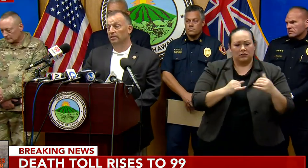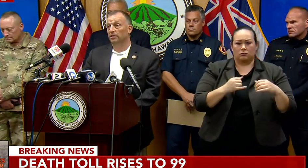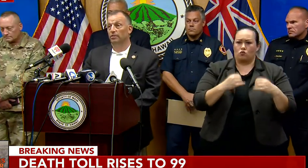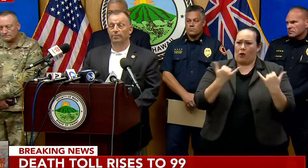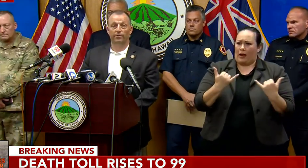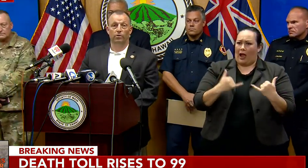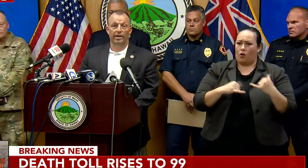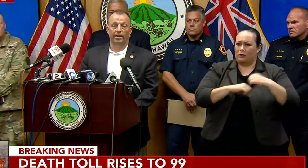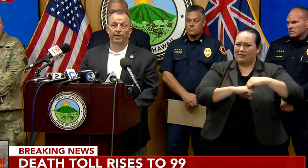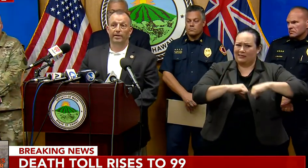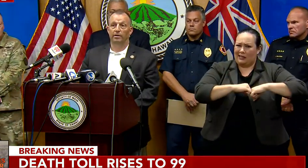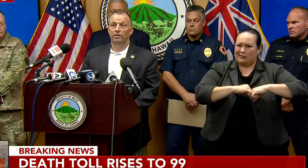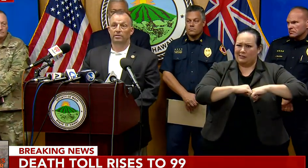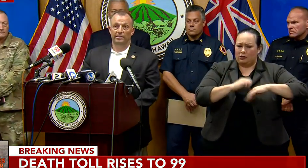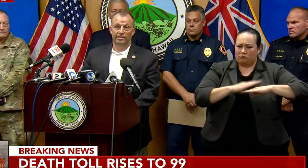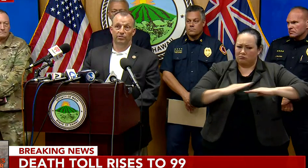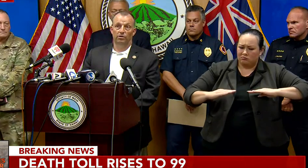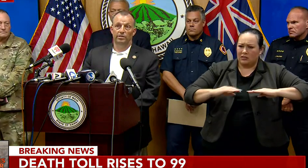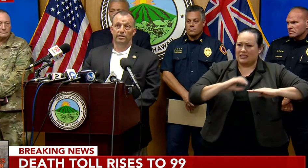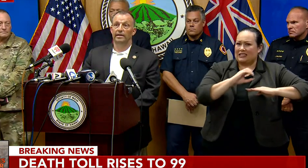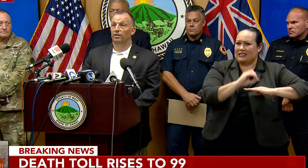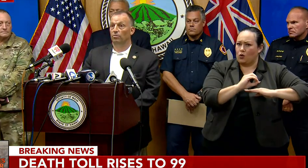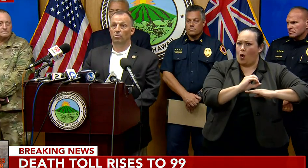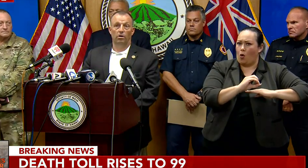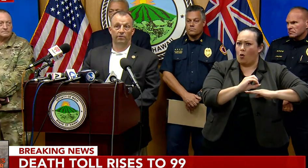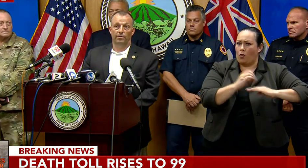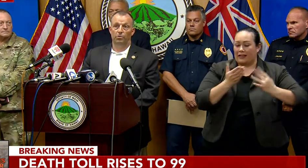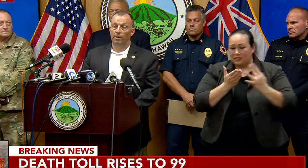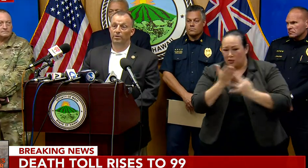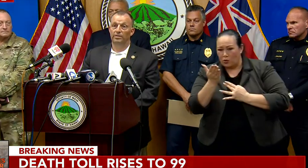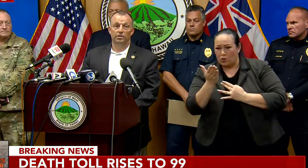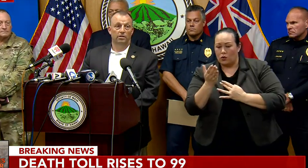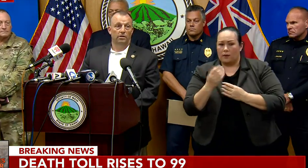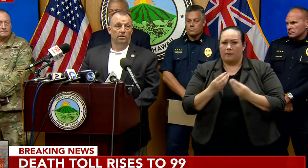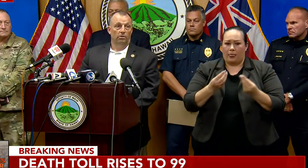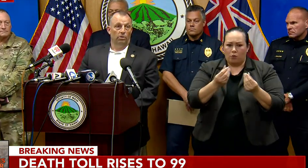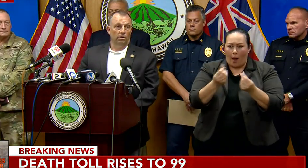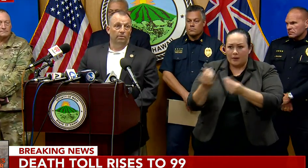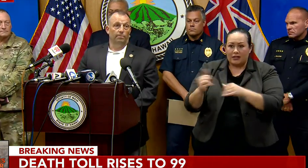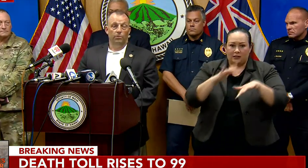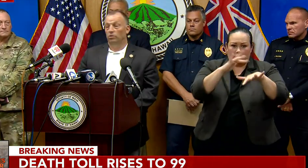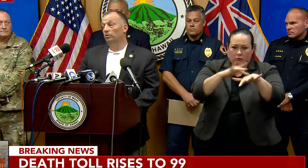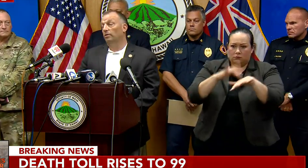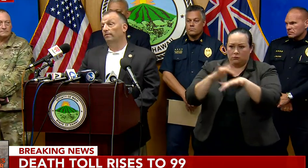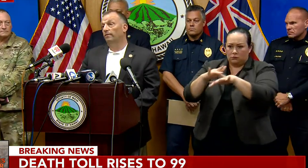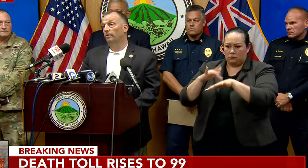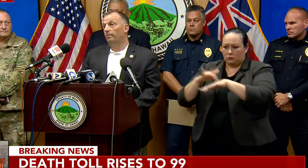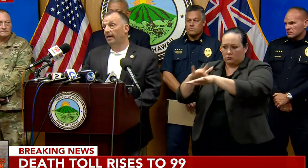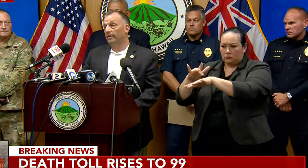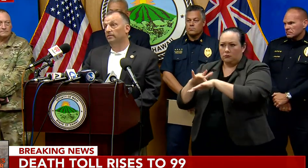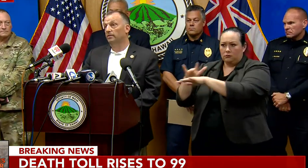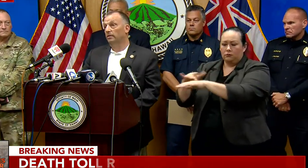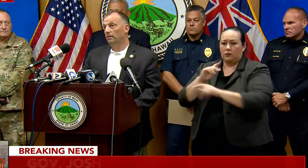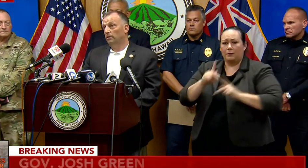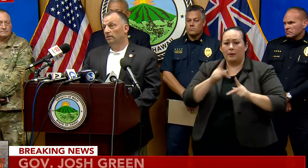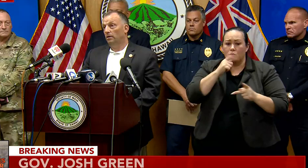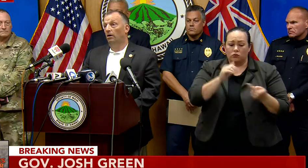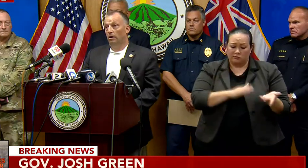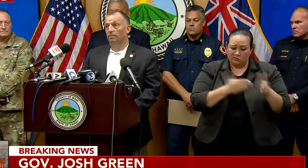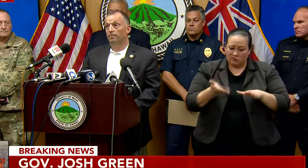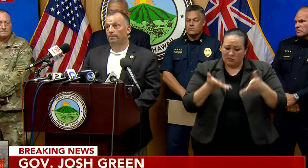the mayor and I discussed right before we came in here. Stage zero is getting through all of the properties where those who have passed